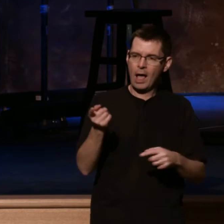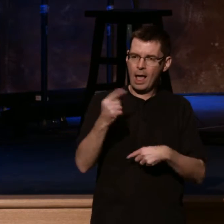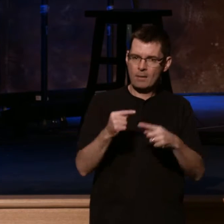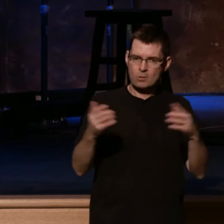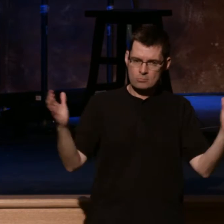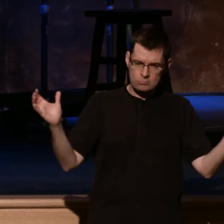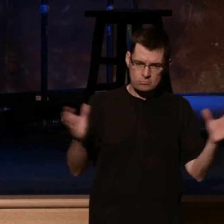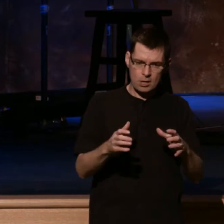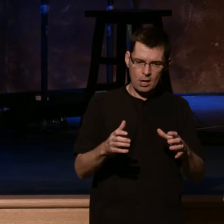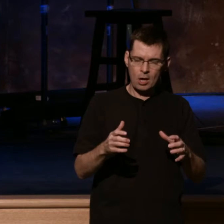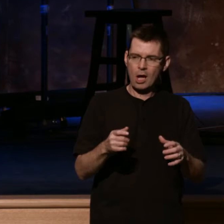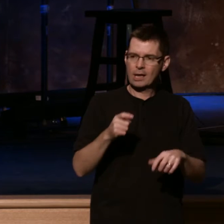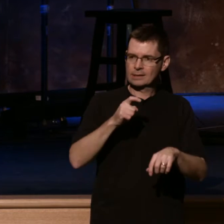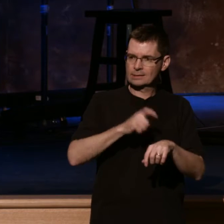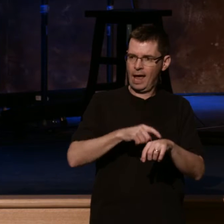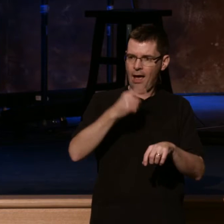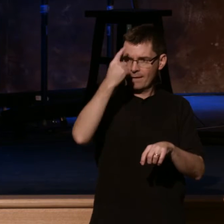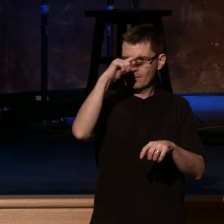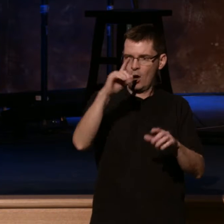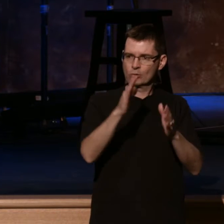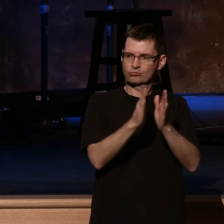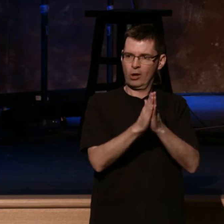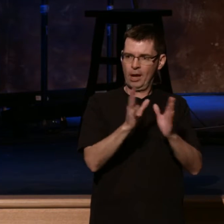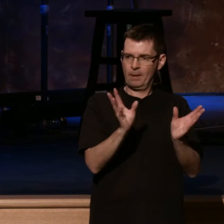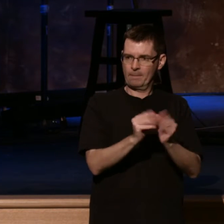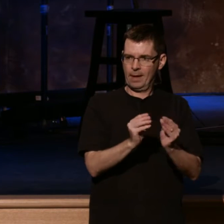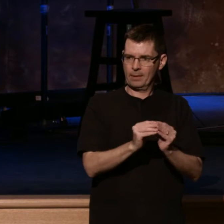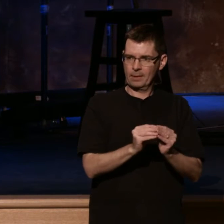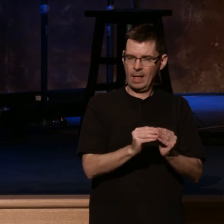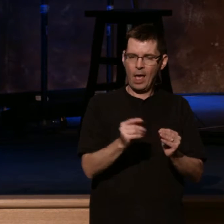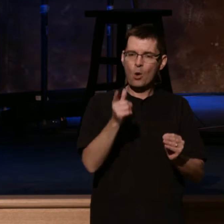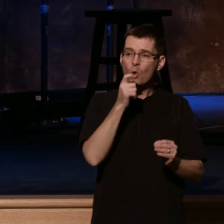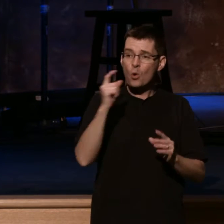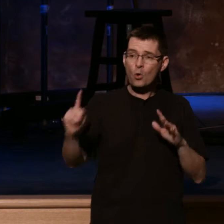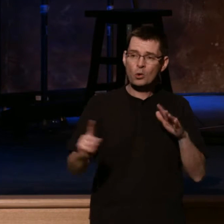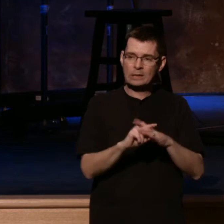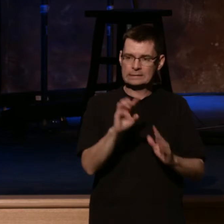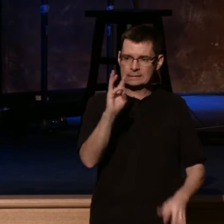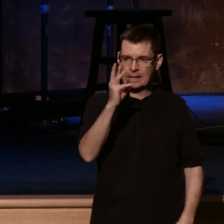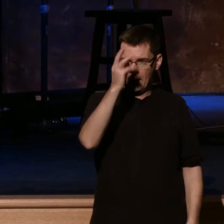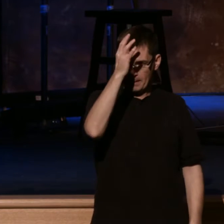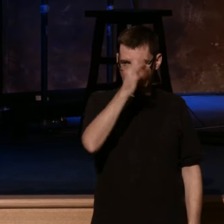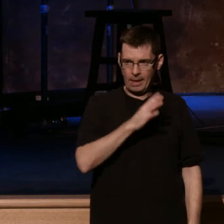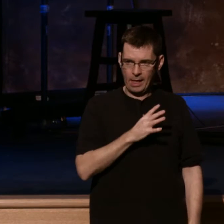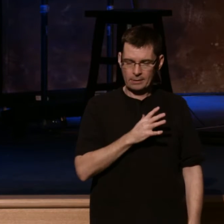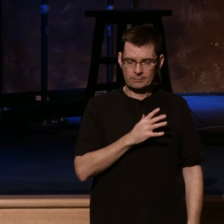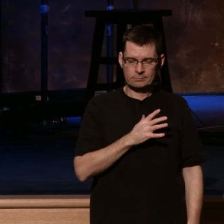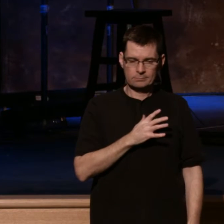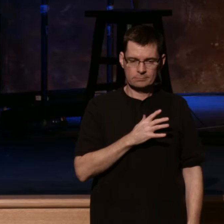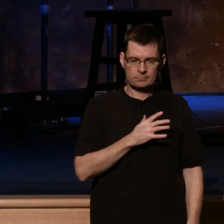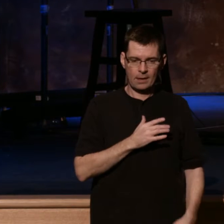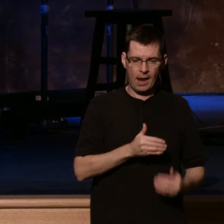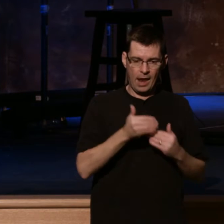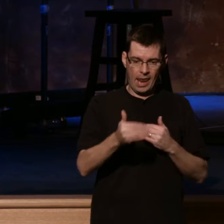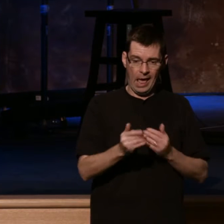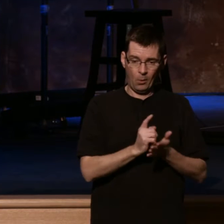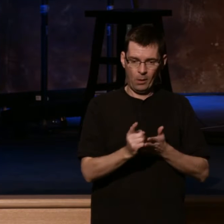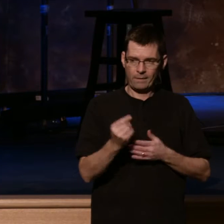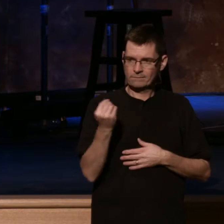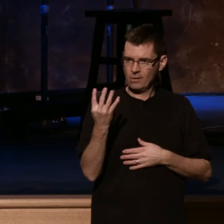out and finally they had their noontime prayer meeting and six guys showed up. Half of them were late. The next week, there were 14. The